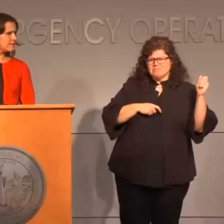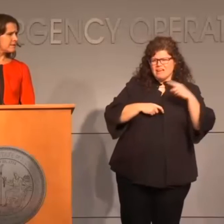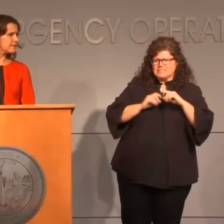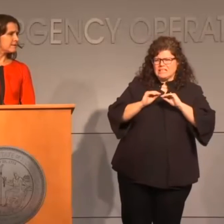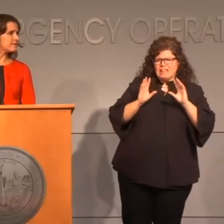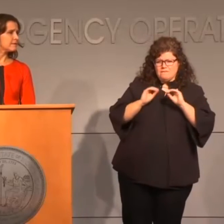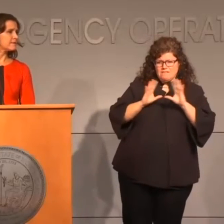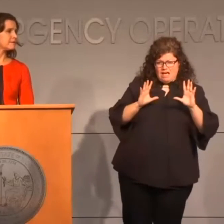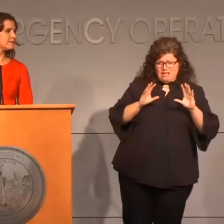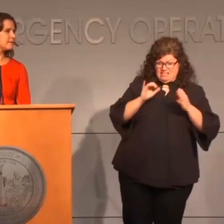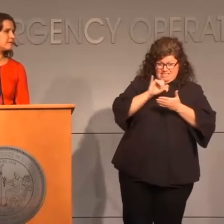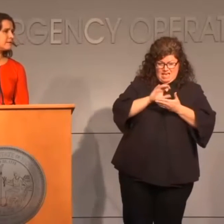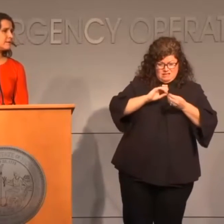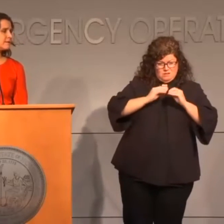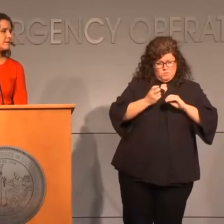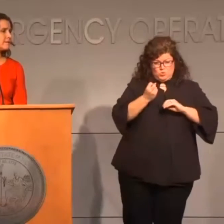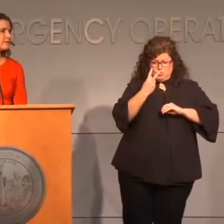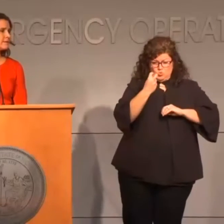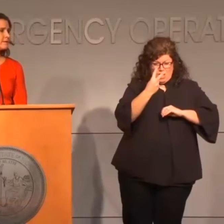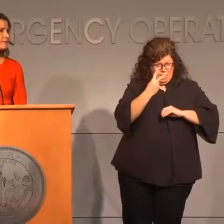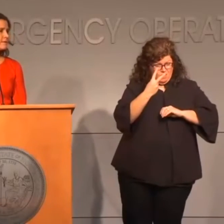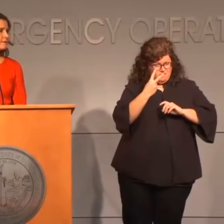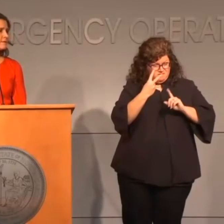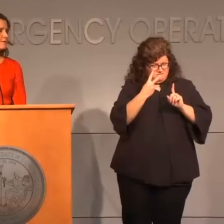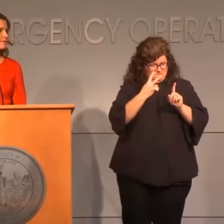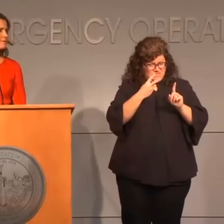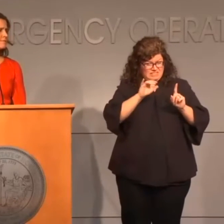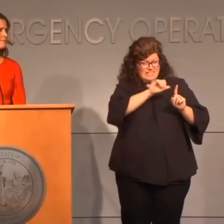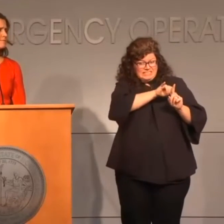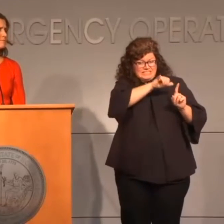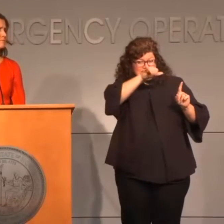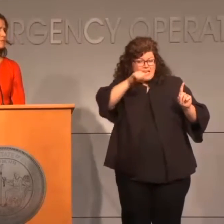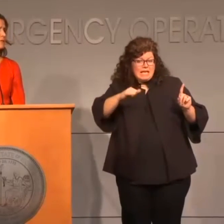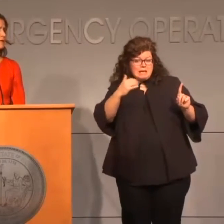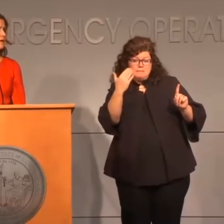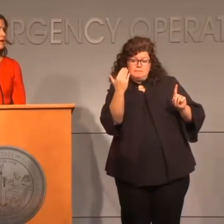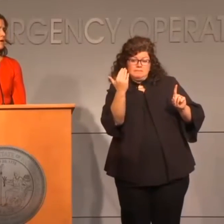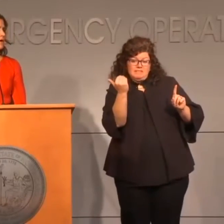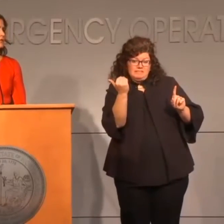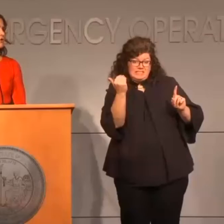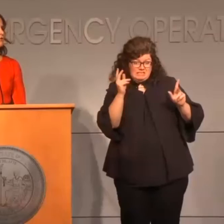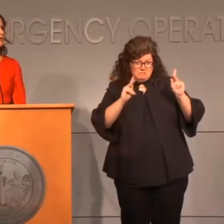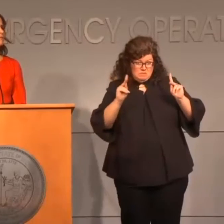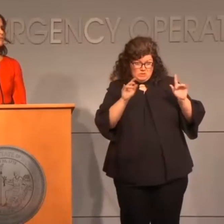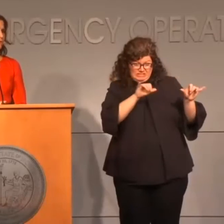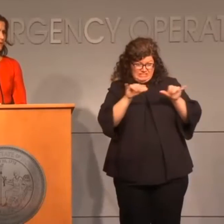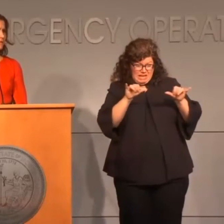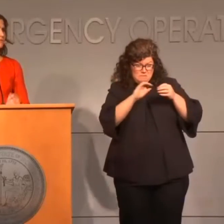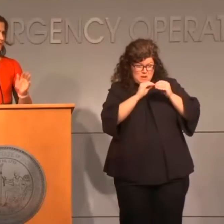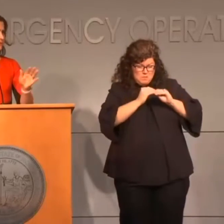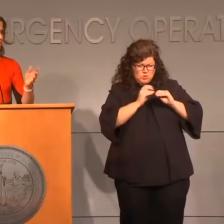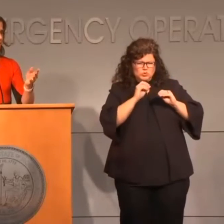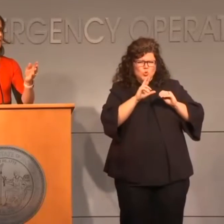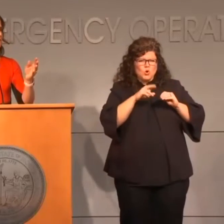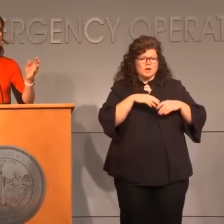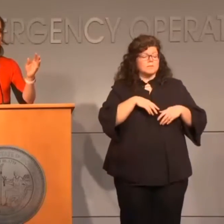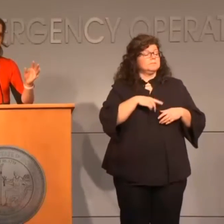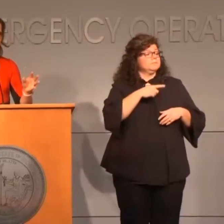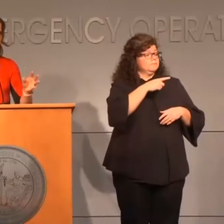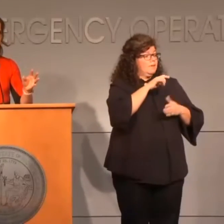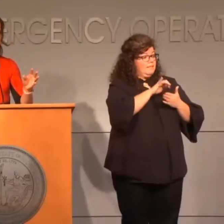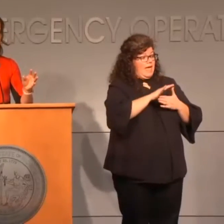does the 12 reflect any of those 15 that Duke reported? So, the 15